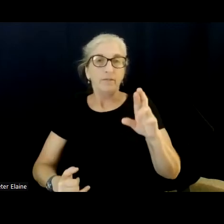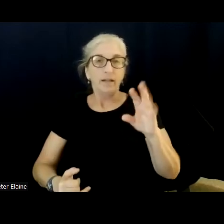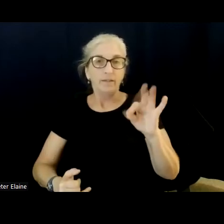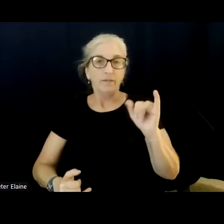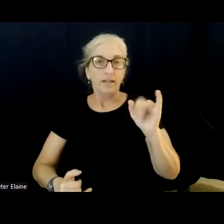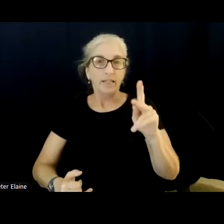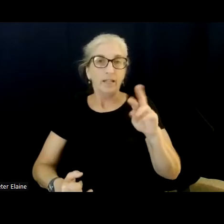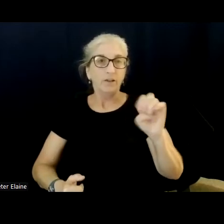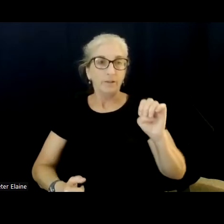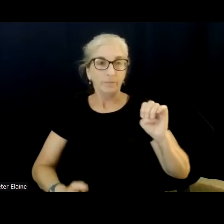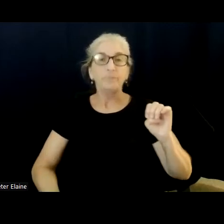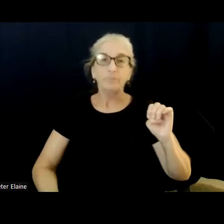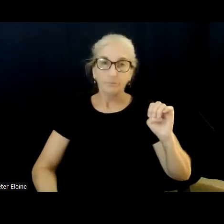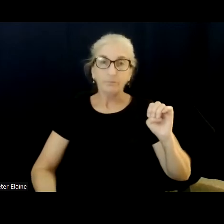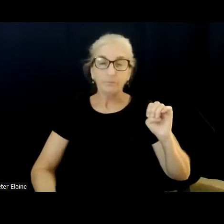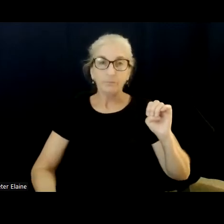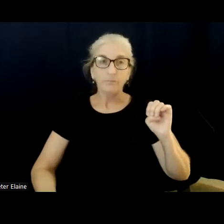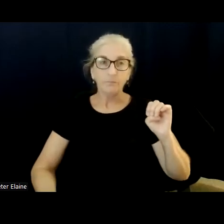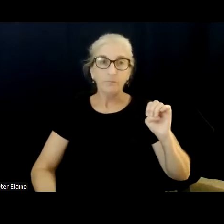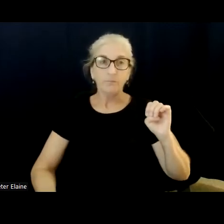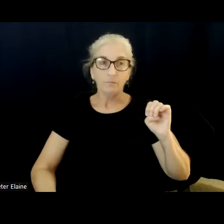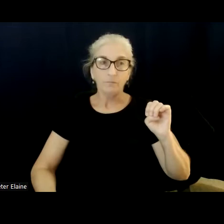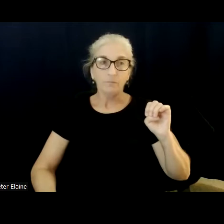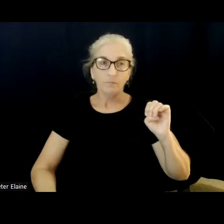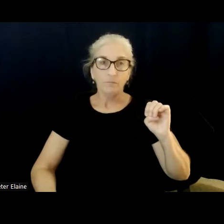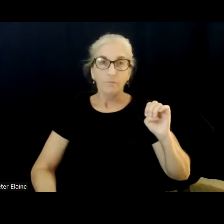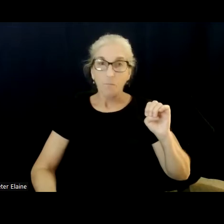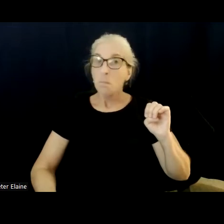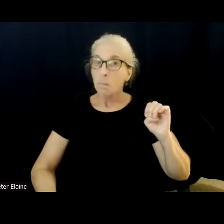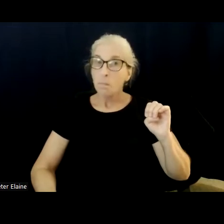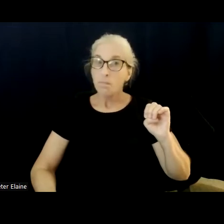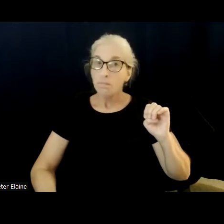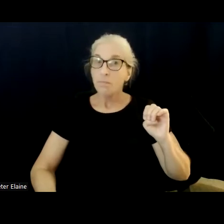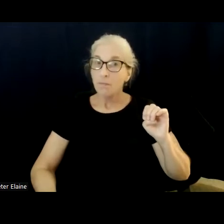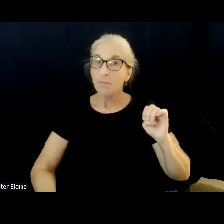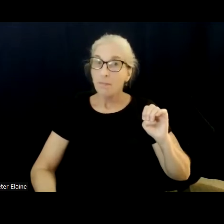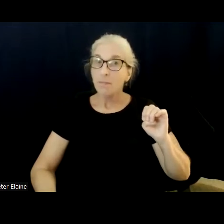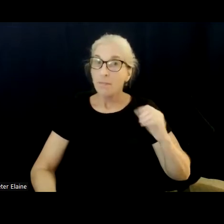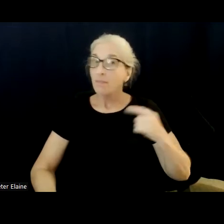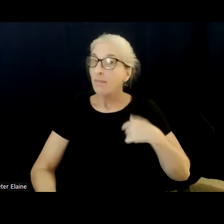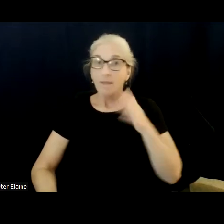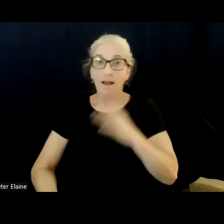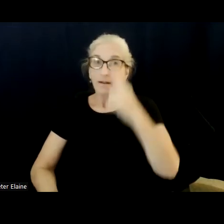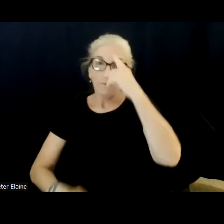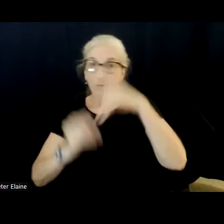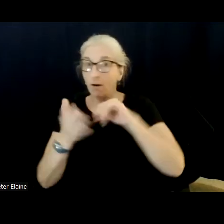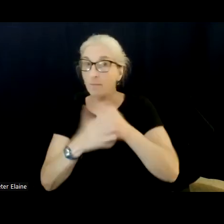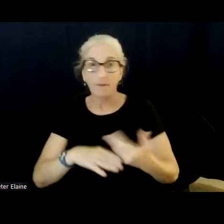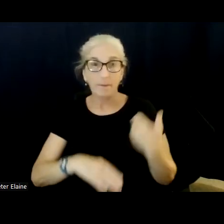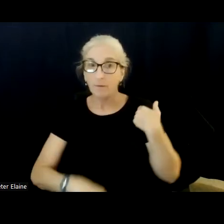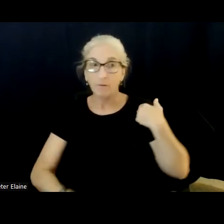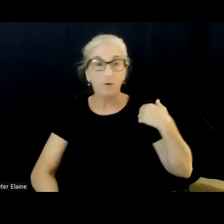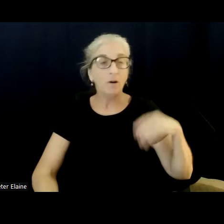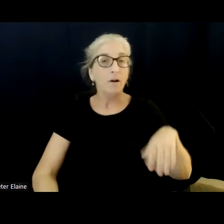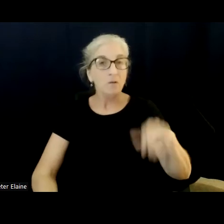That's actually something that I haven't really thought about before about the impact that it